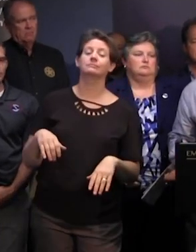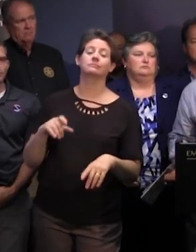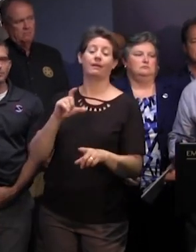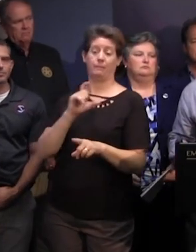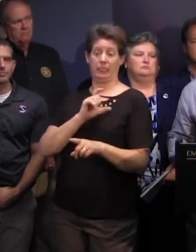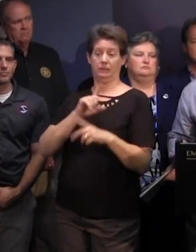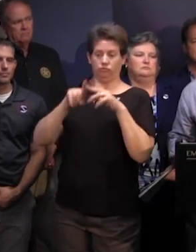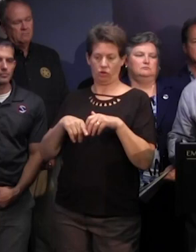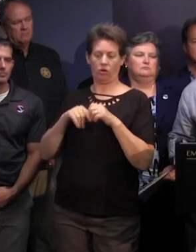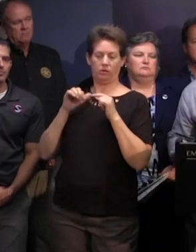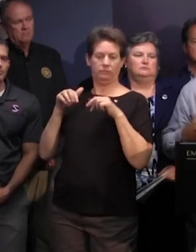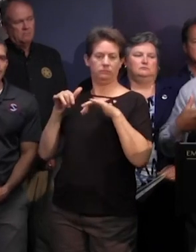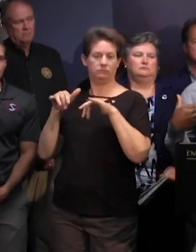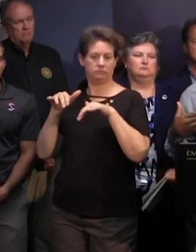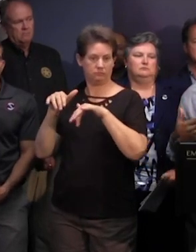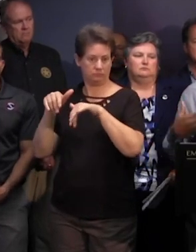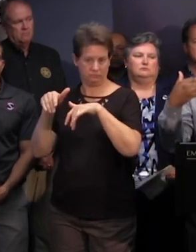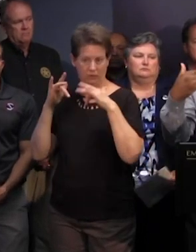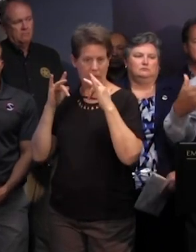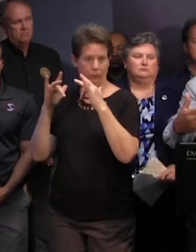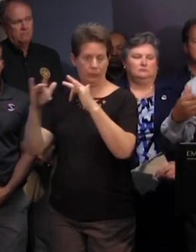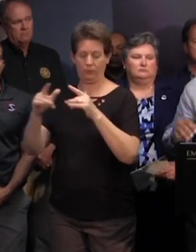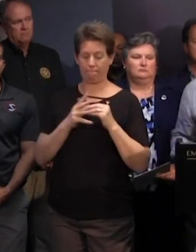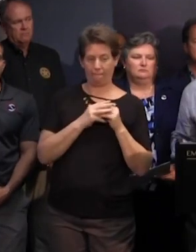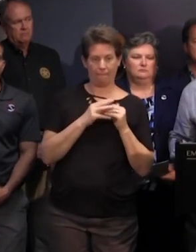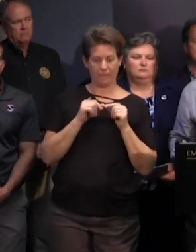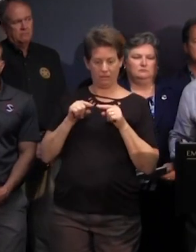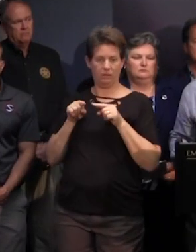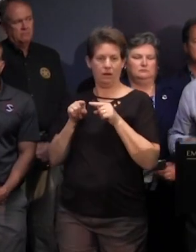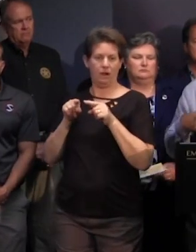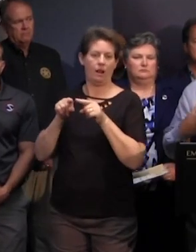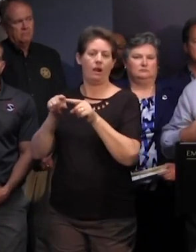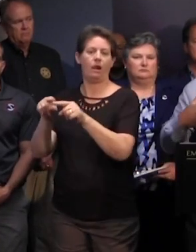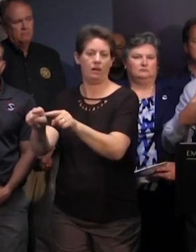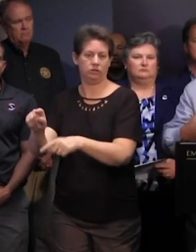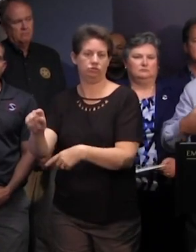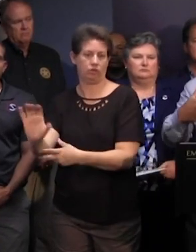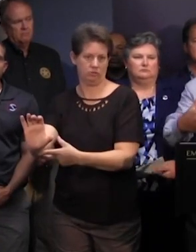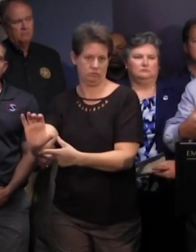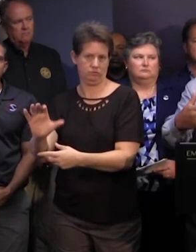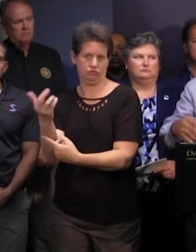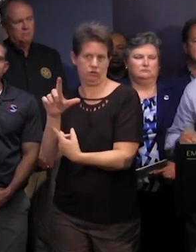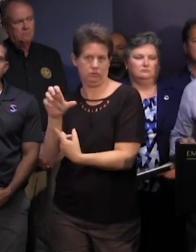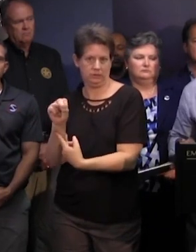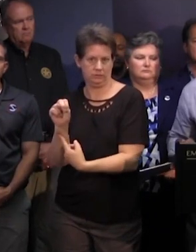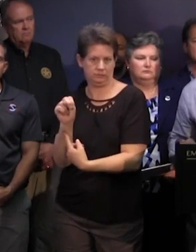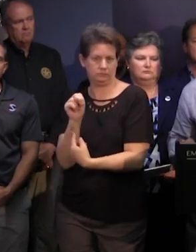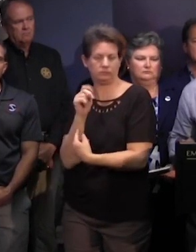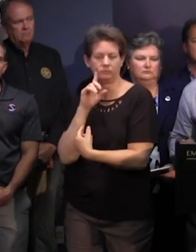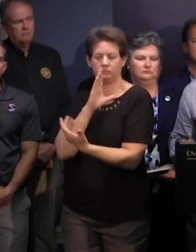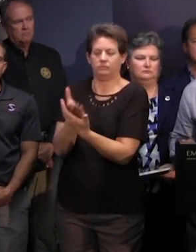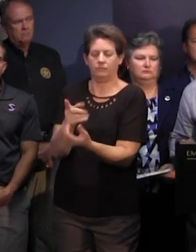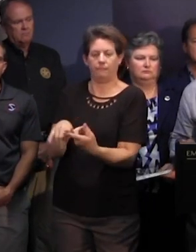at 8 a.m uh starting to flush from columbia to uh charleston and we'll work our way down to the uh i